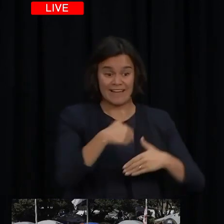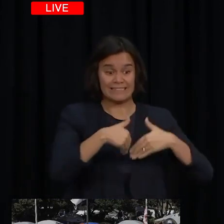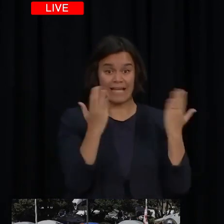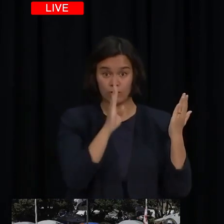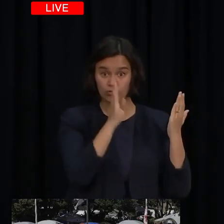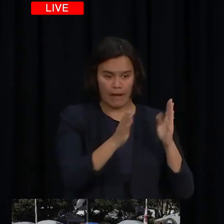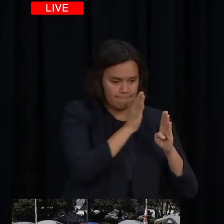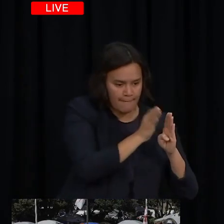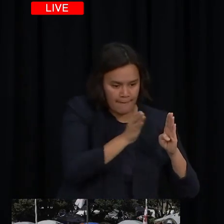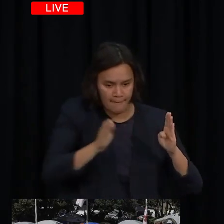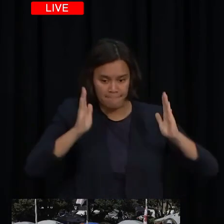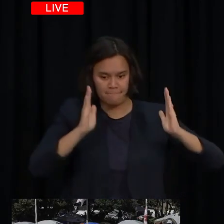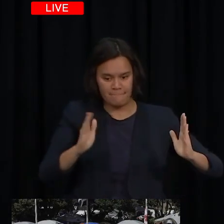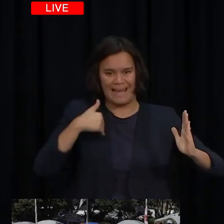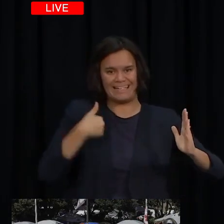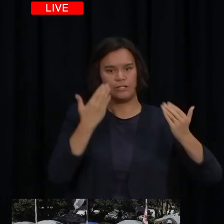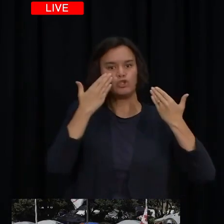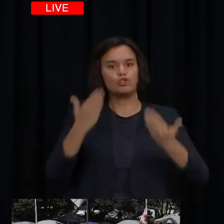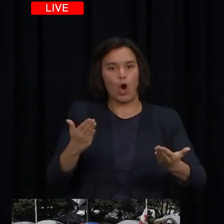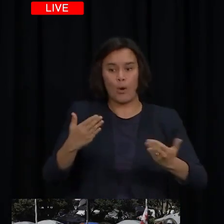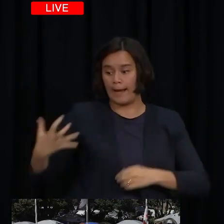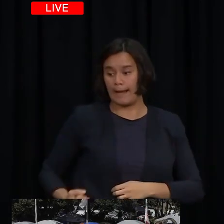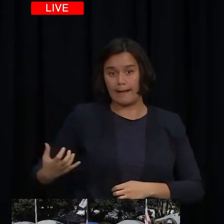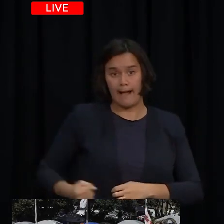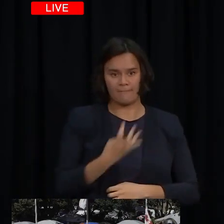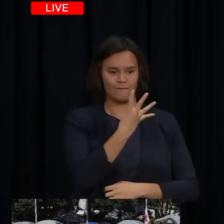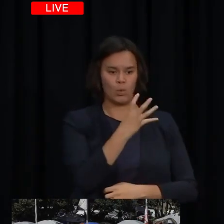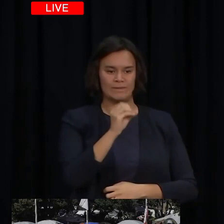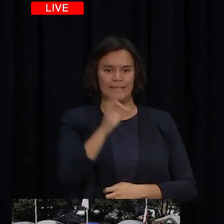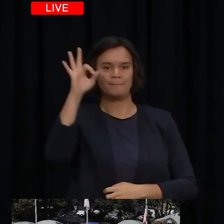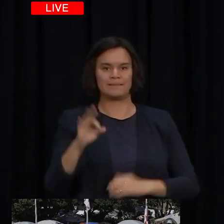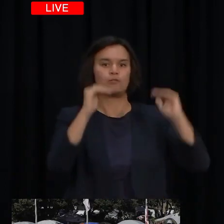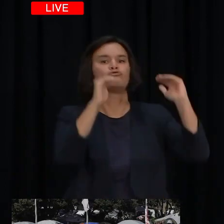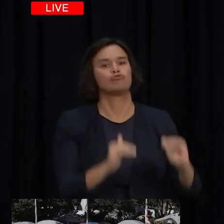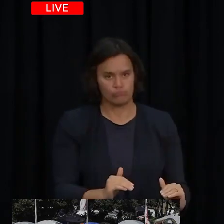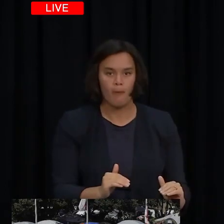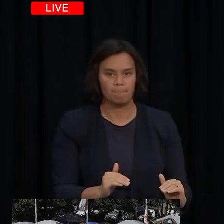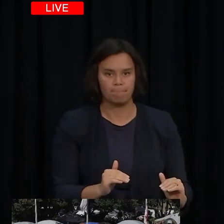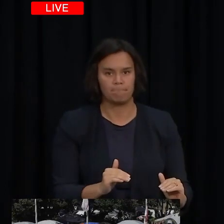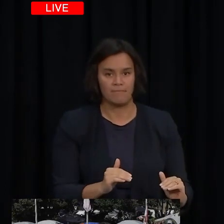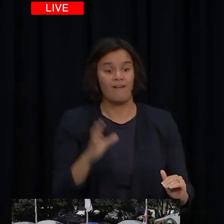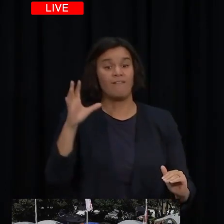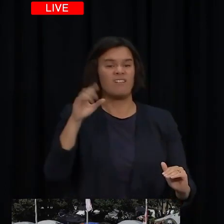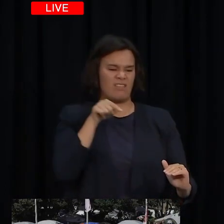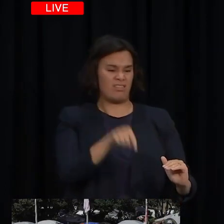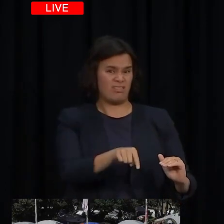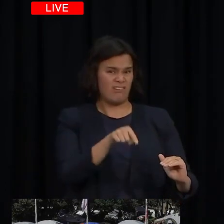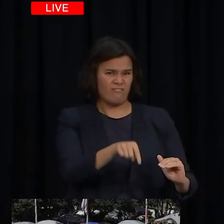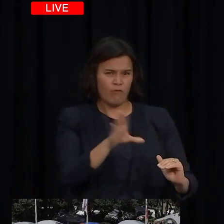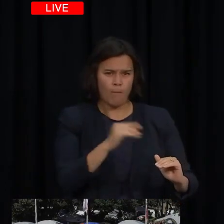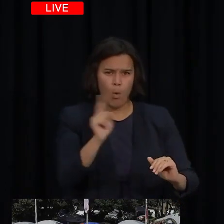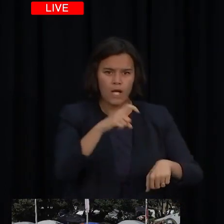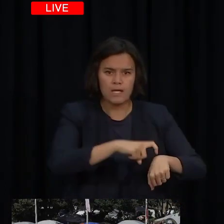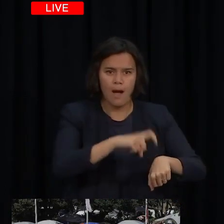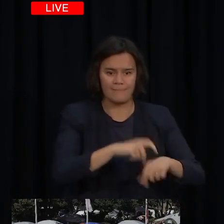within the six weeks prior to the shift to phase two of the Omicron response on the 15th of February. As before, there will be